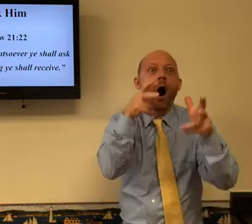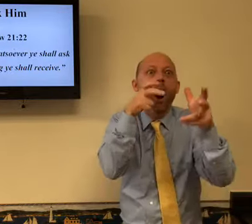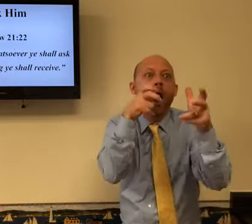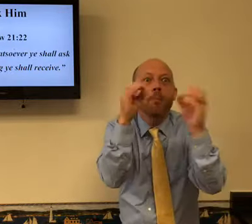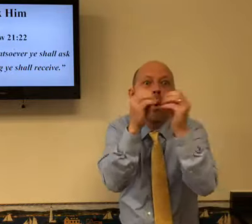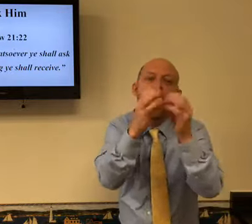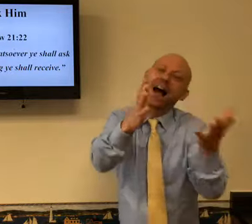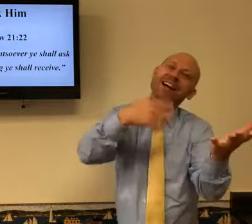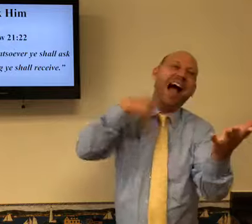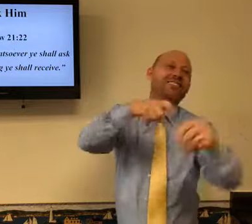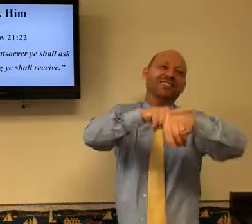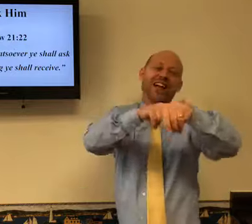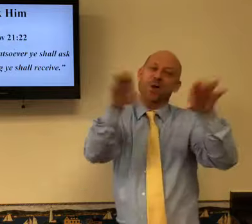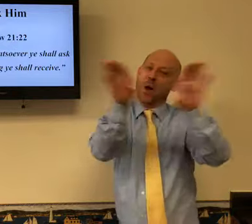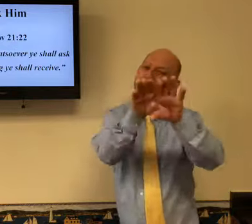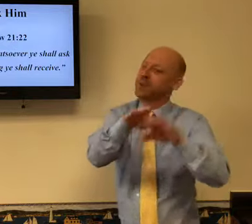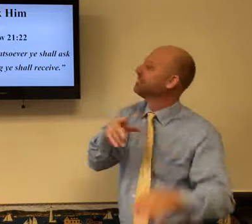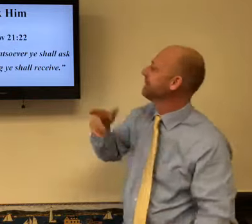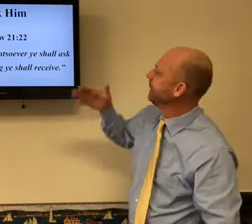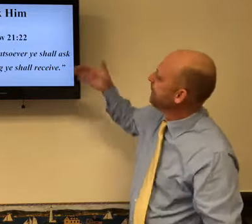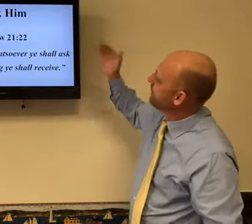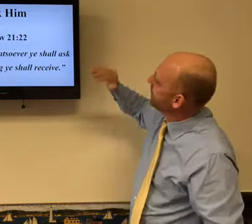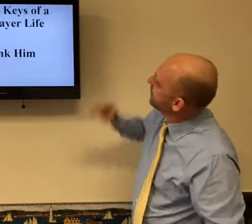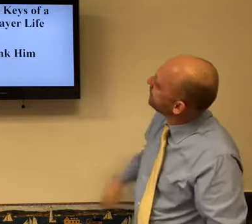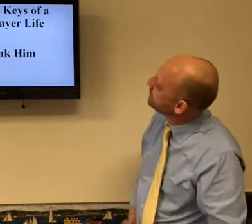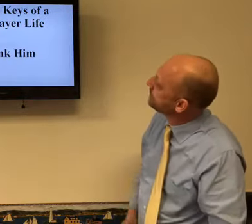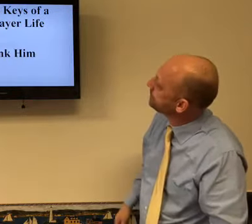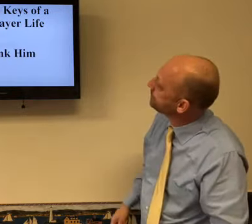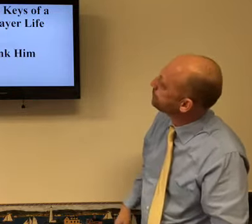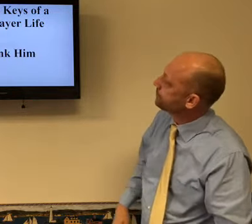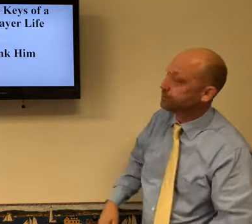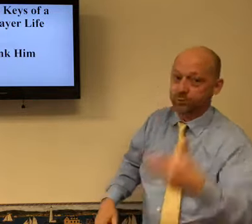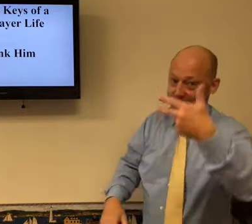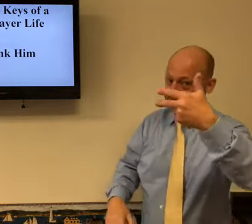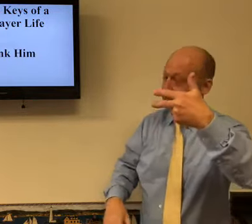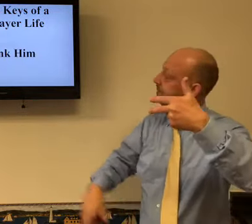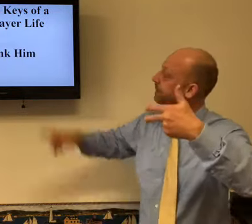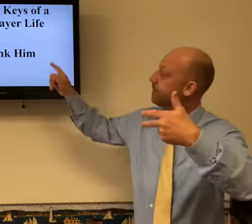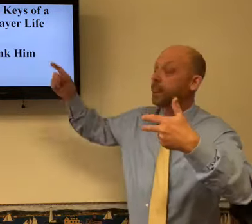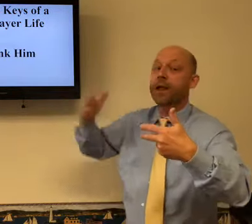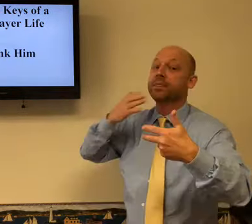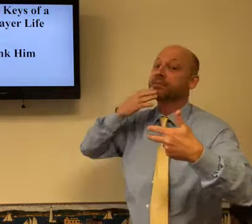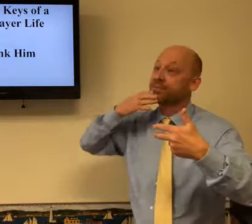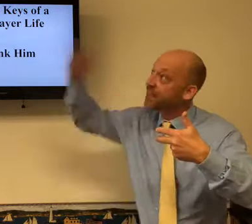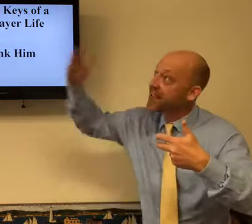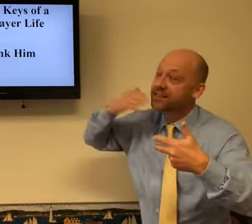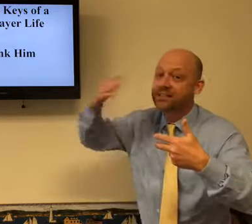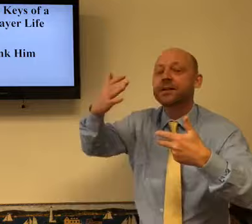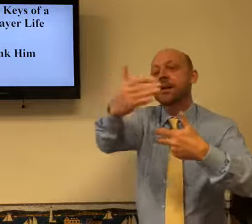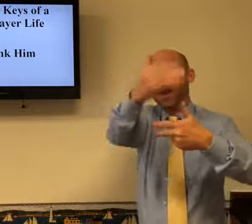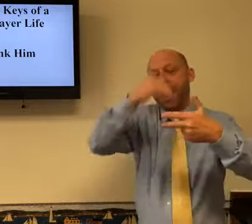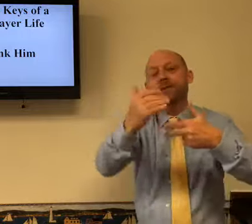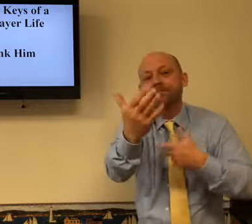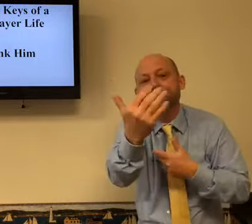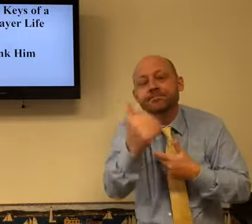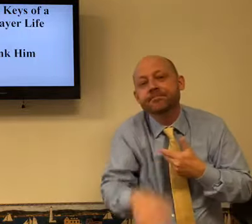I know you're hungry for more of the word, but you know, we have a time limit. So the three keys of a good prayer life. Number one, thank him.